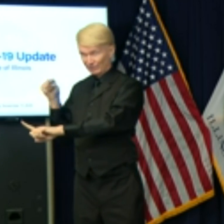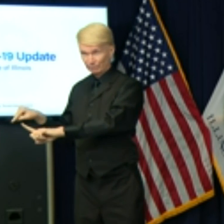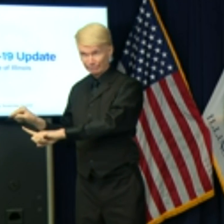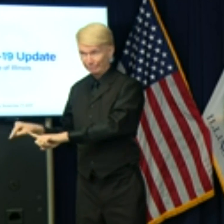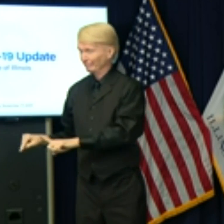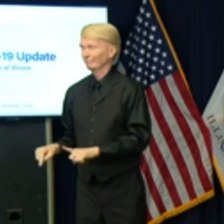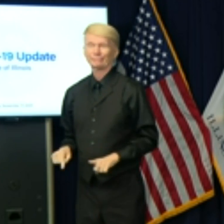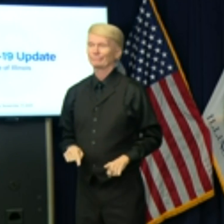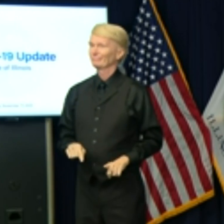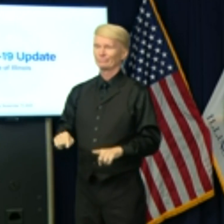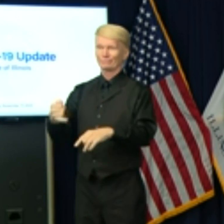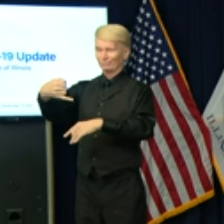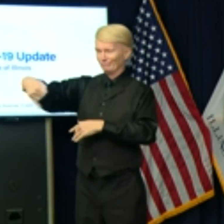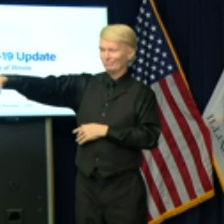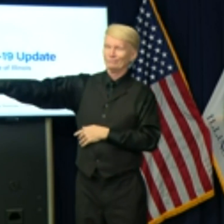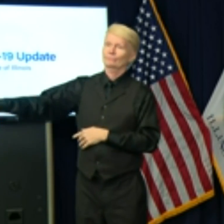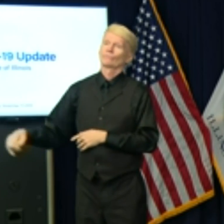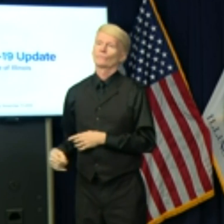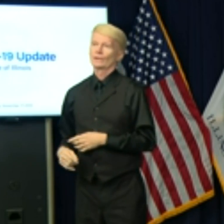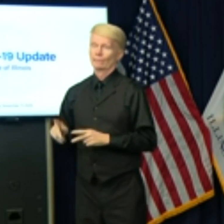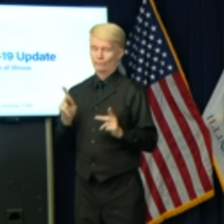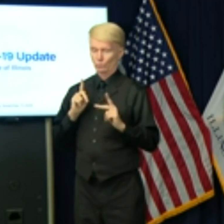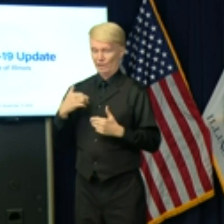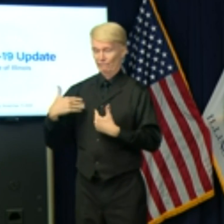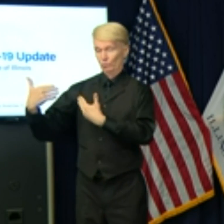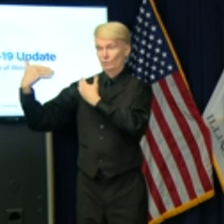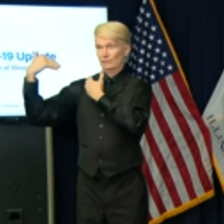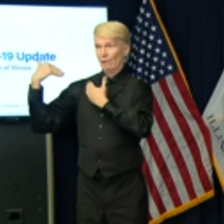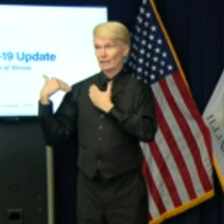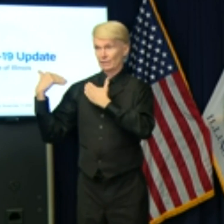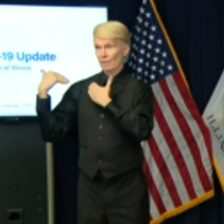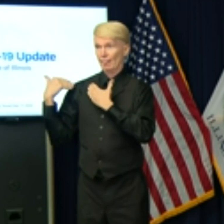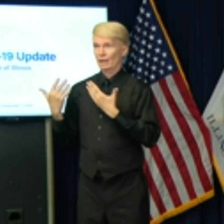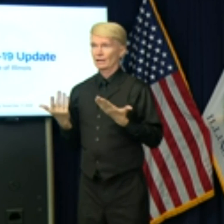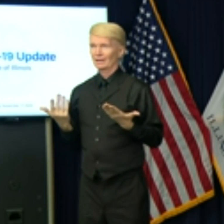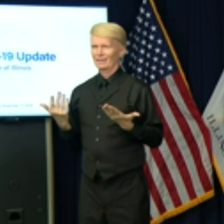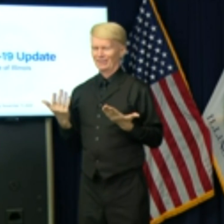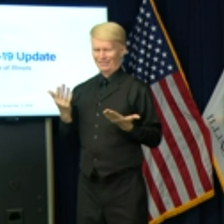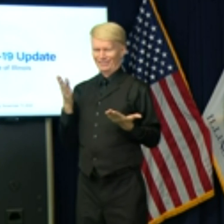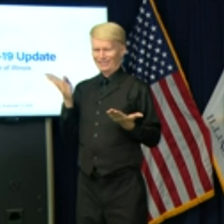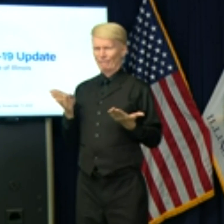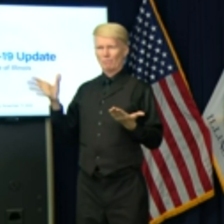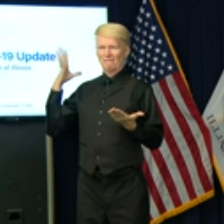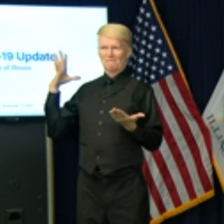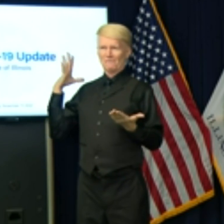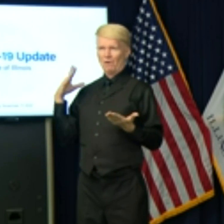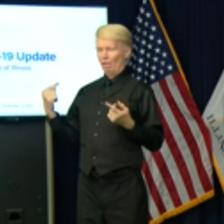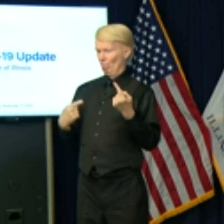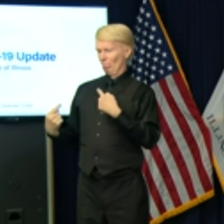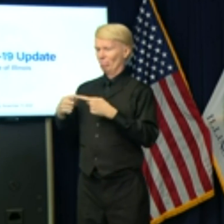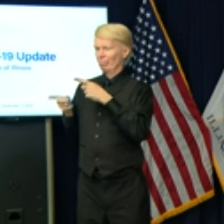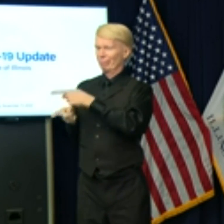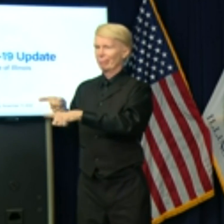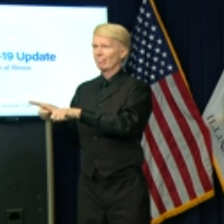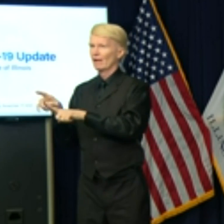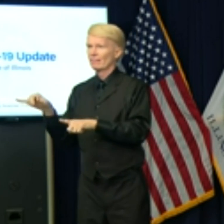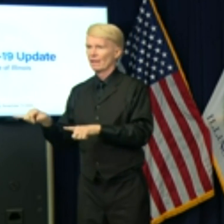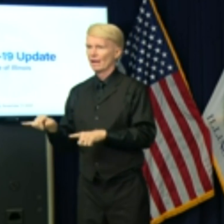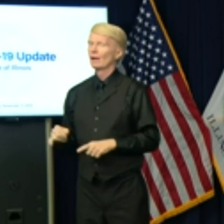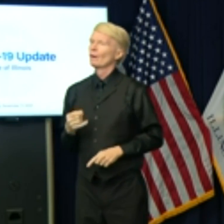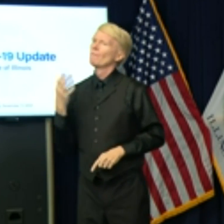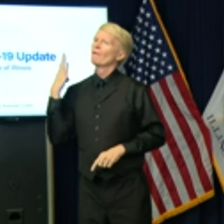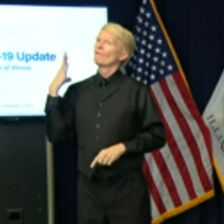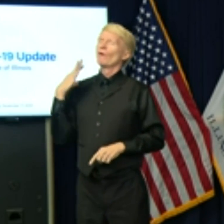officials and people in positions of responsibility, that didn't used to happen. There was a time in American